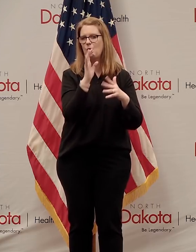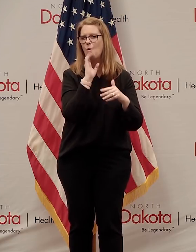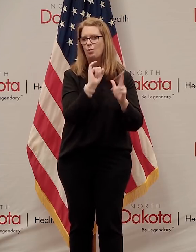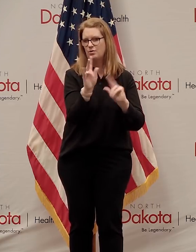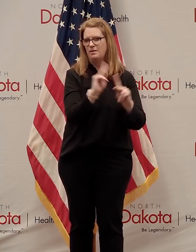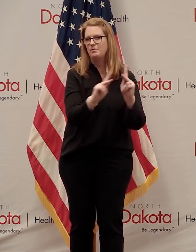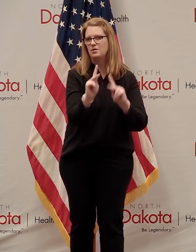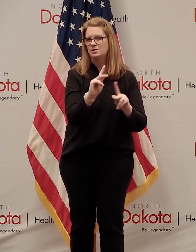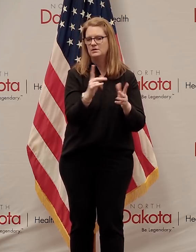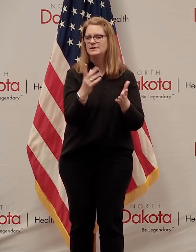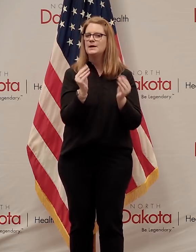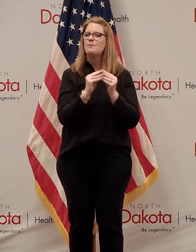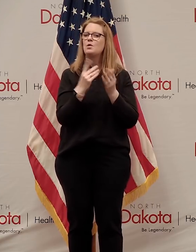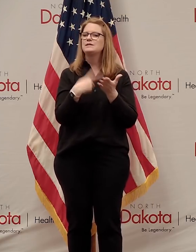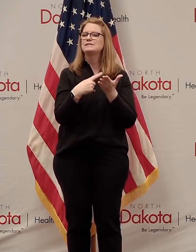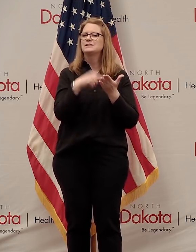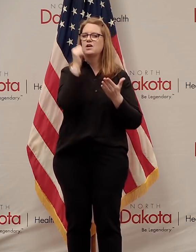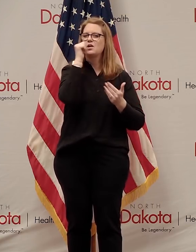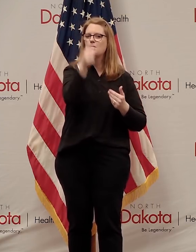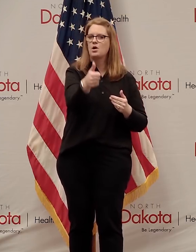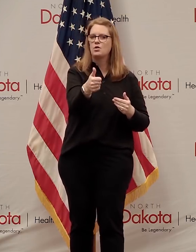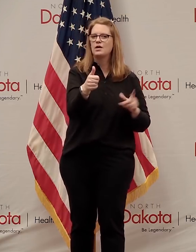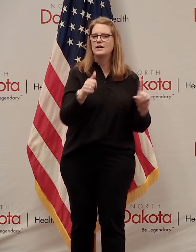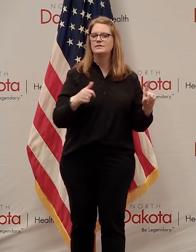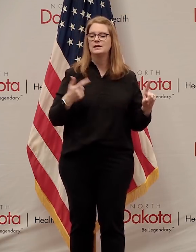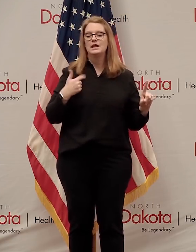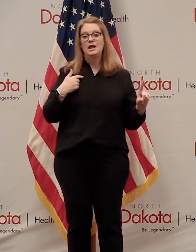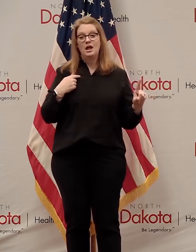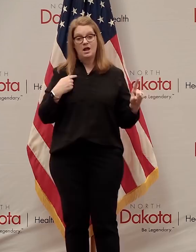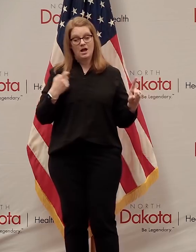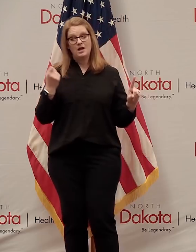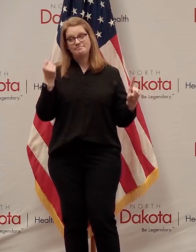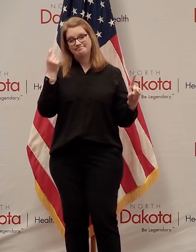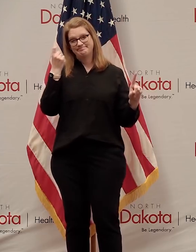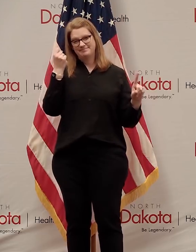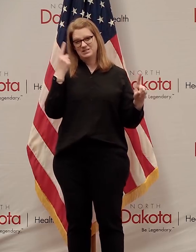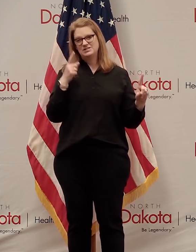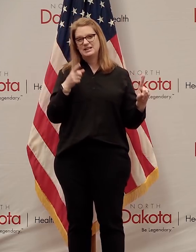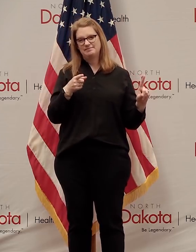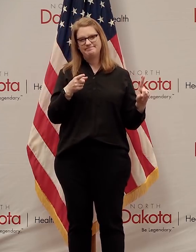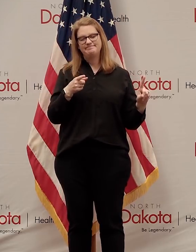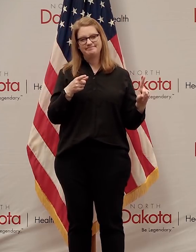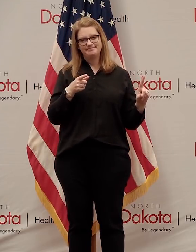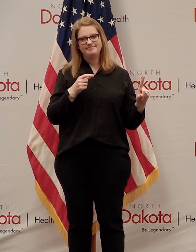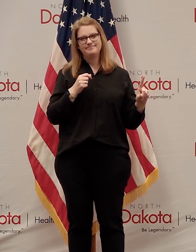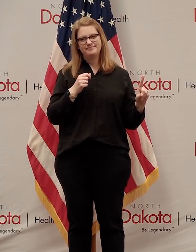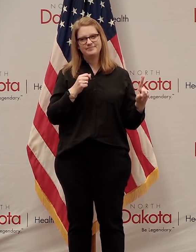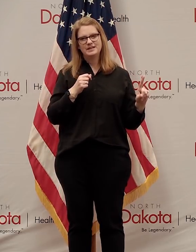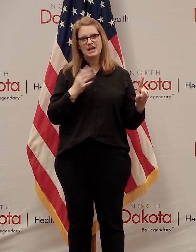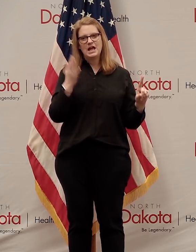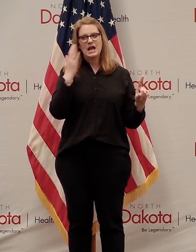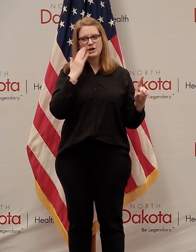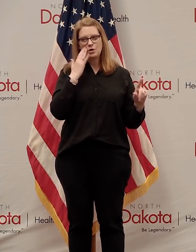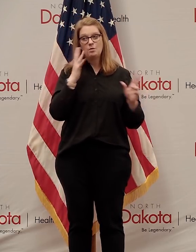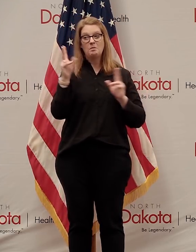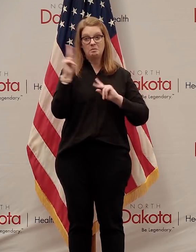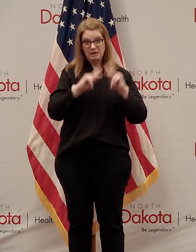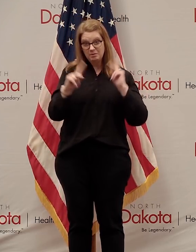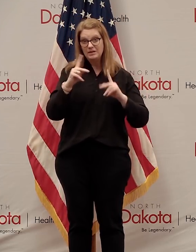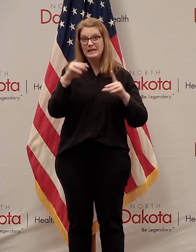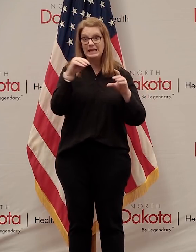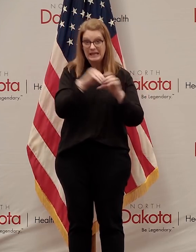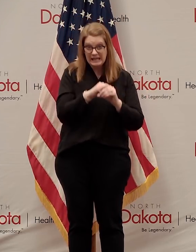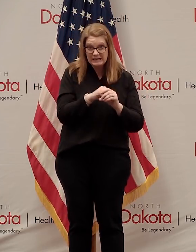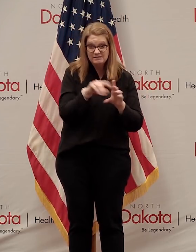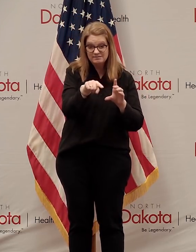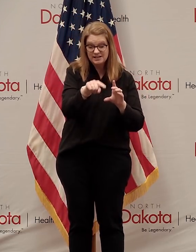But again, I would also caveat that I understand that that is one of the things that we know from residents of nursing homes would